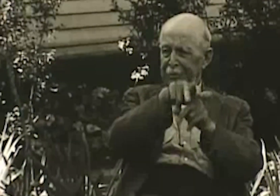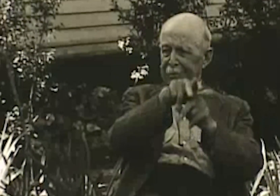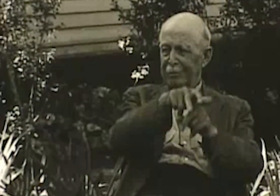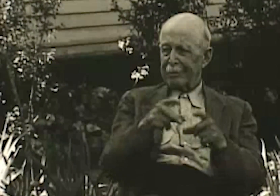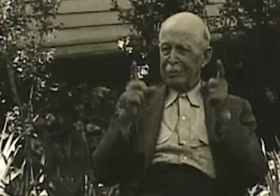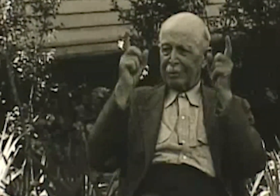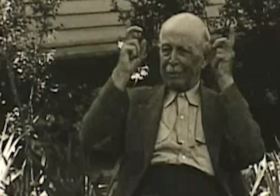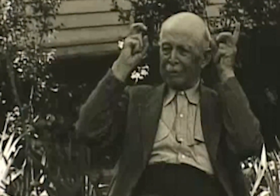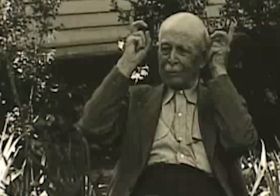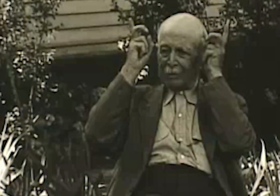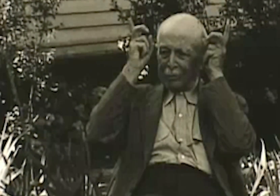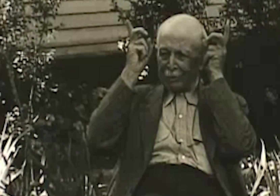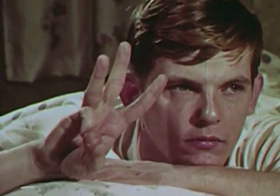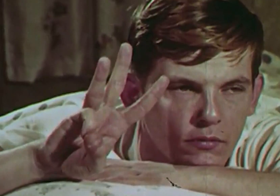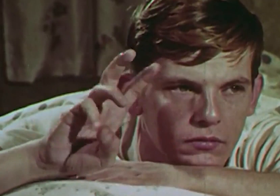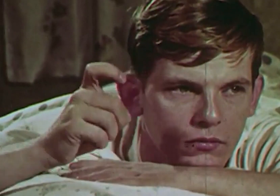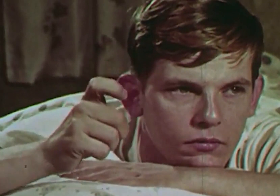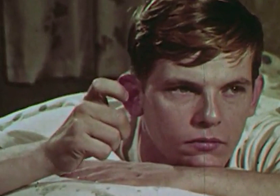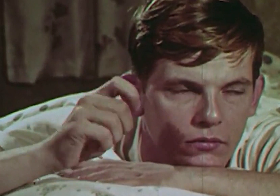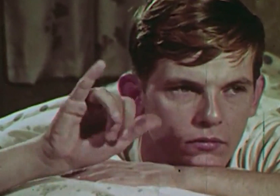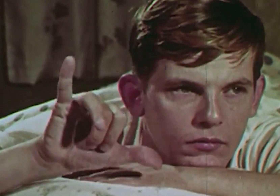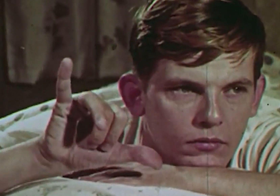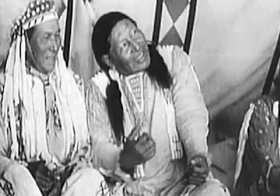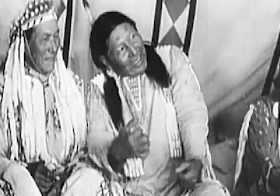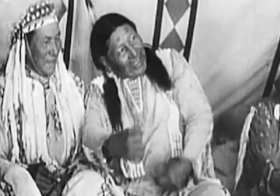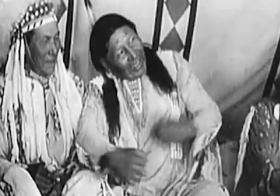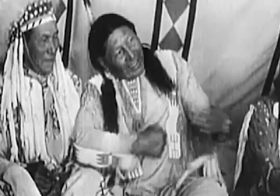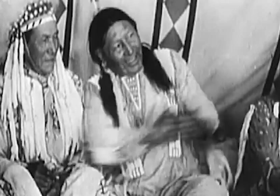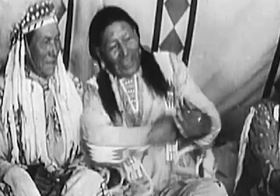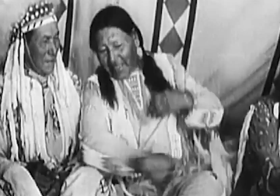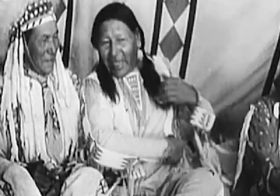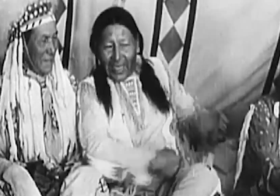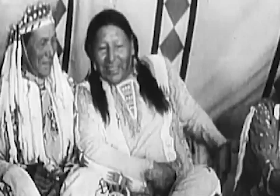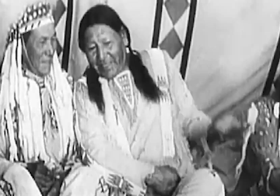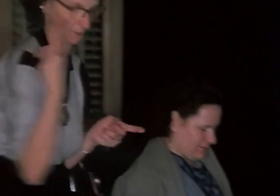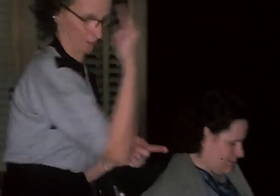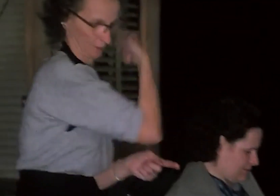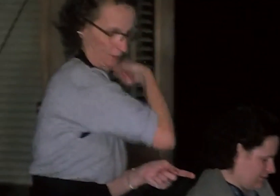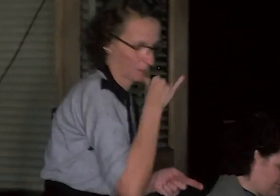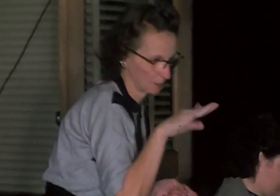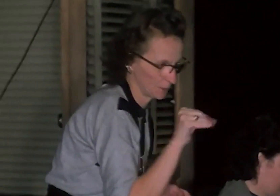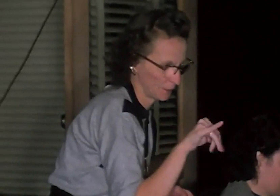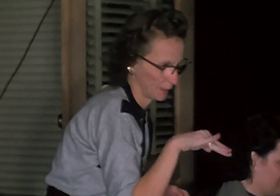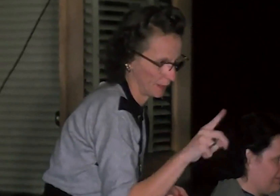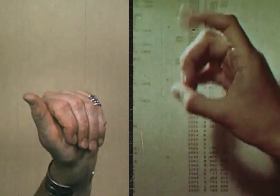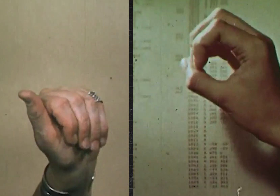There are over 200 signed languages in the world but they're not specifically tied to a spoken language.